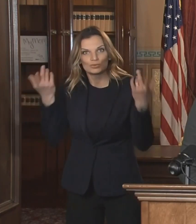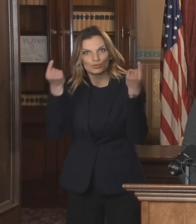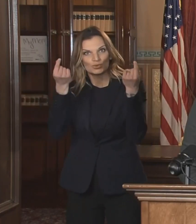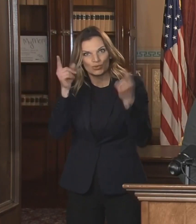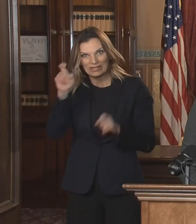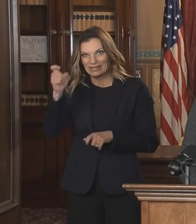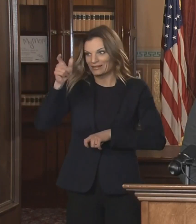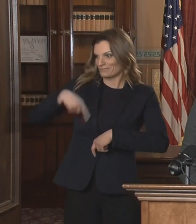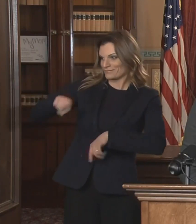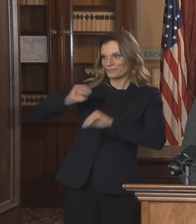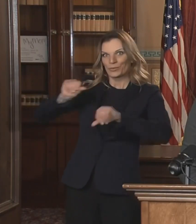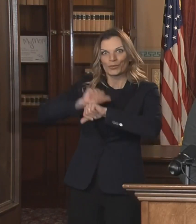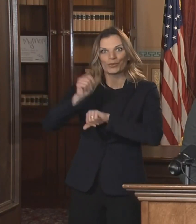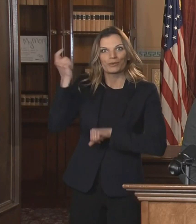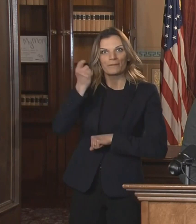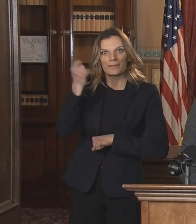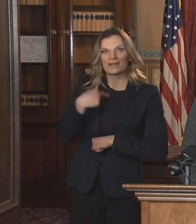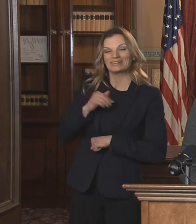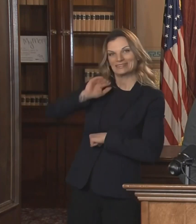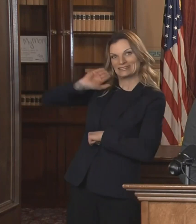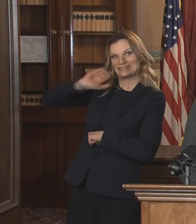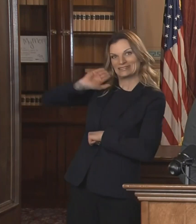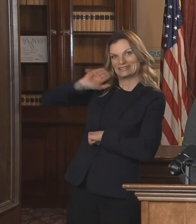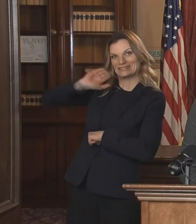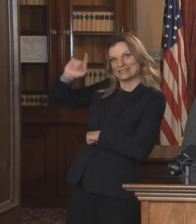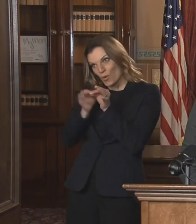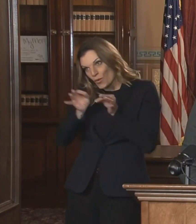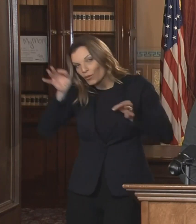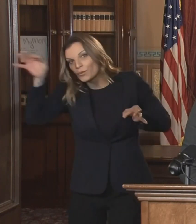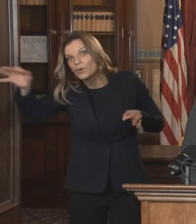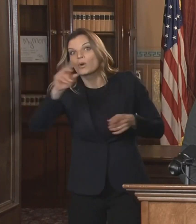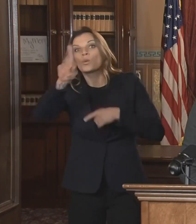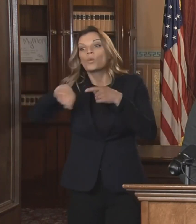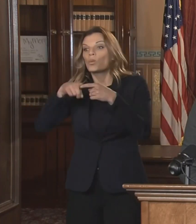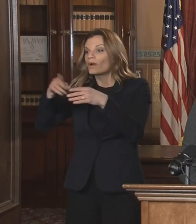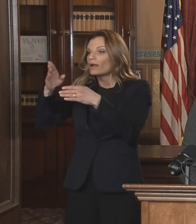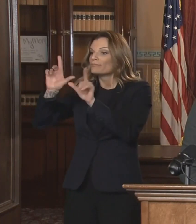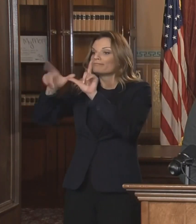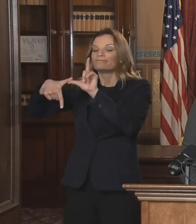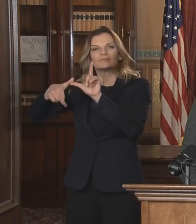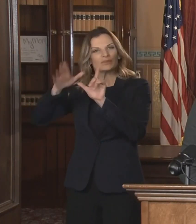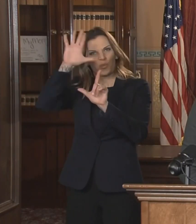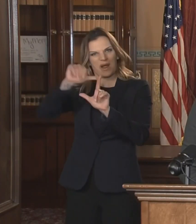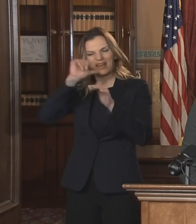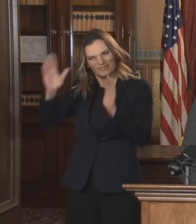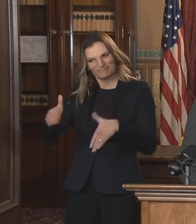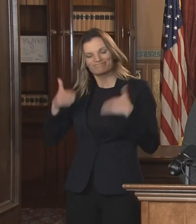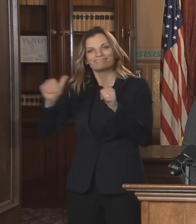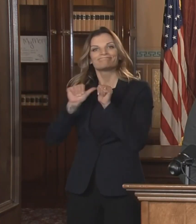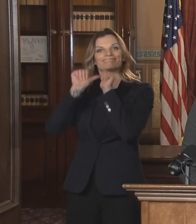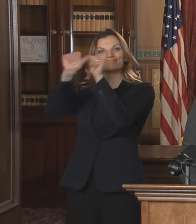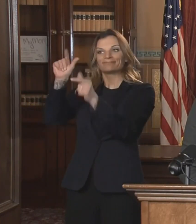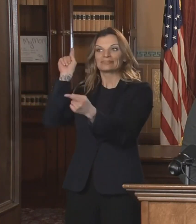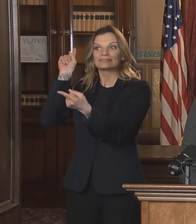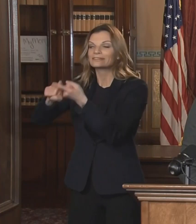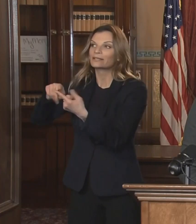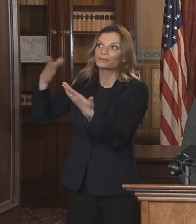yesterday, they invited their Republican colleagues to join forces with them to protect unemployed Michiganders.